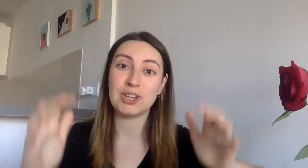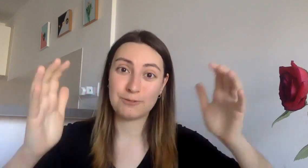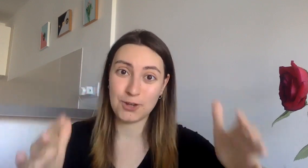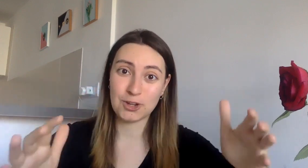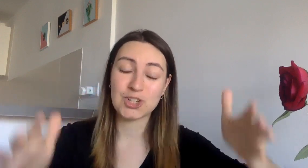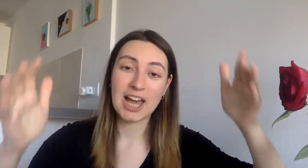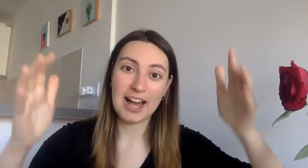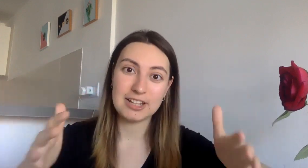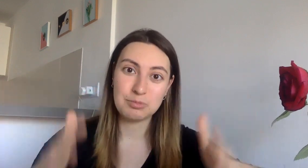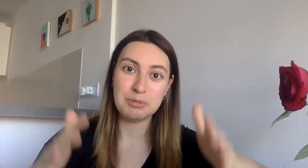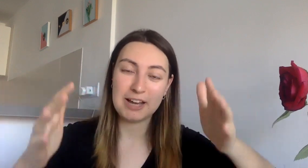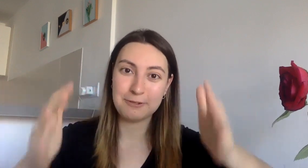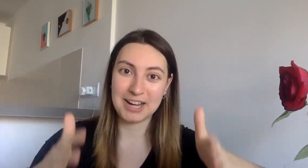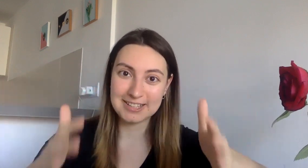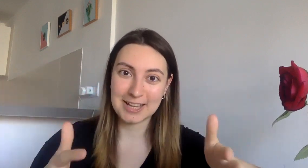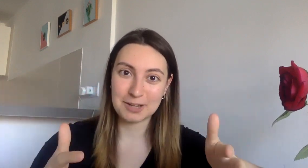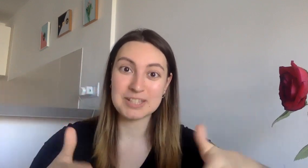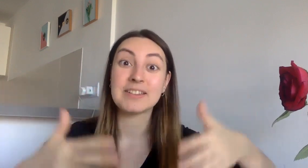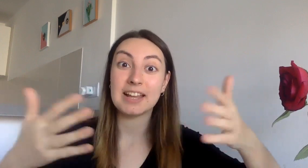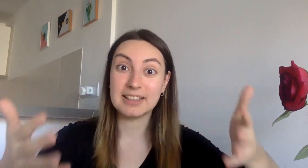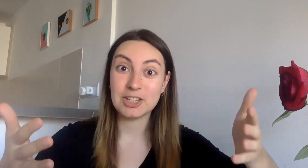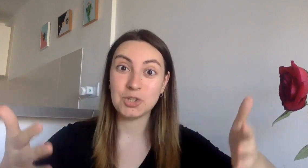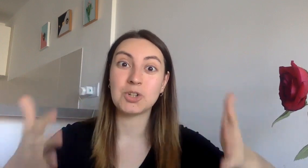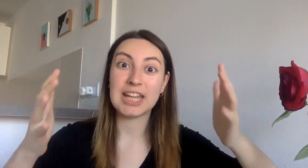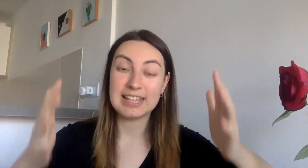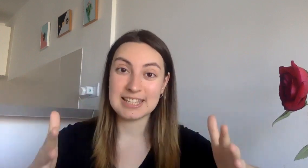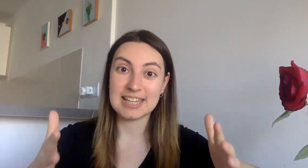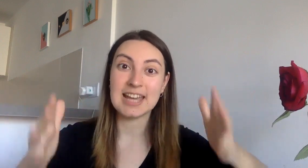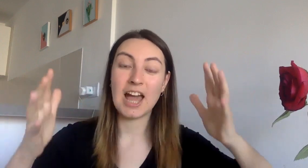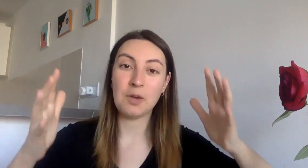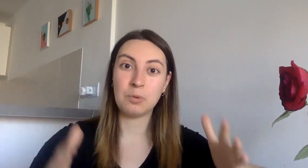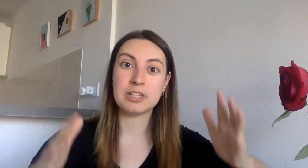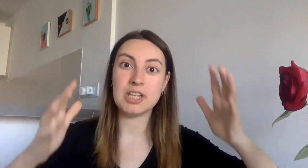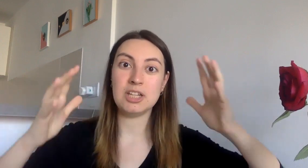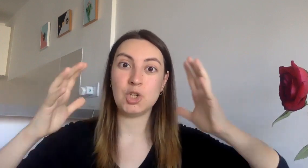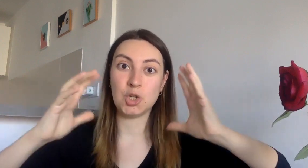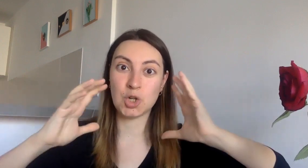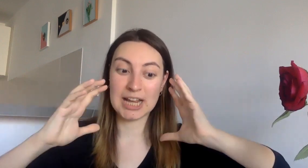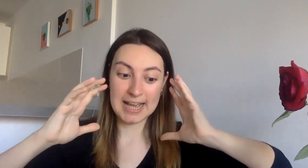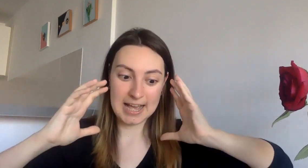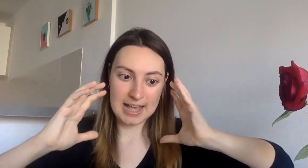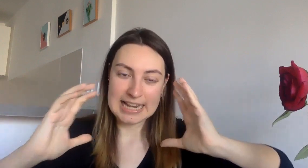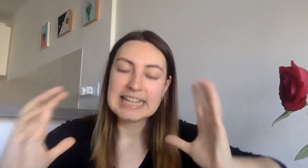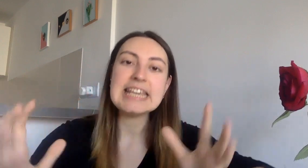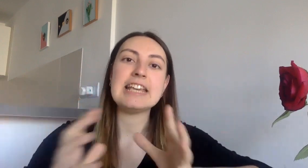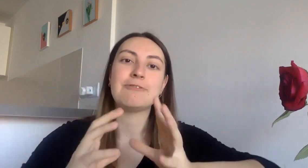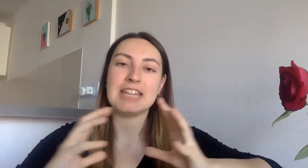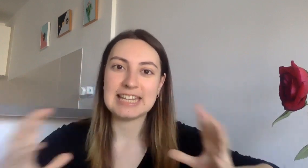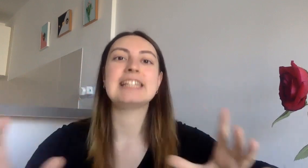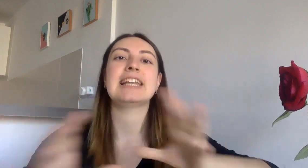first I had to prepare for my exams. And later on, indeed, I wanted to leave in Italy,